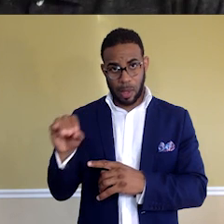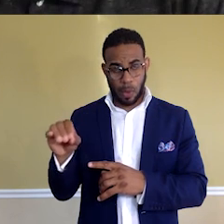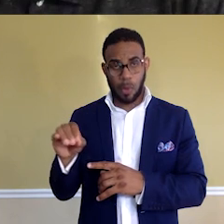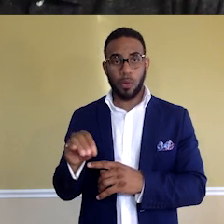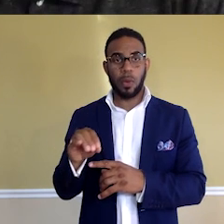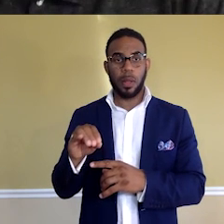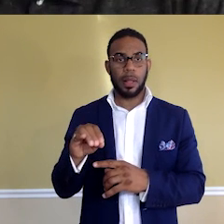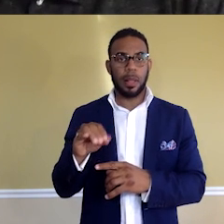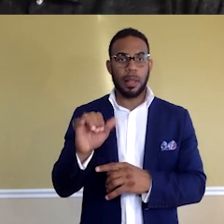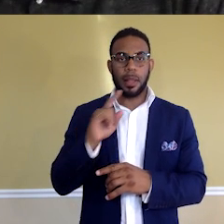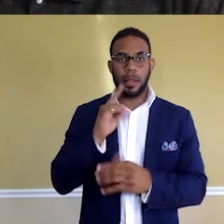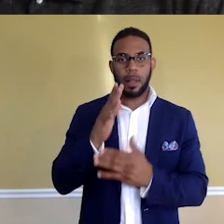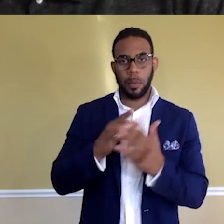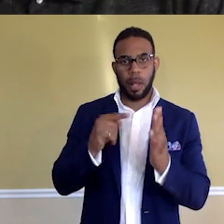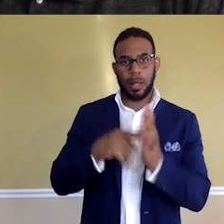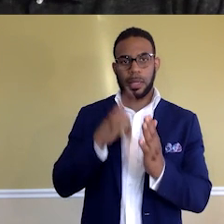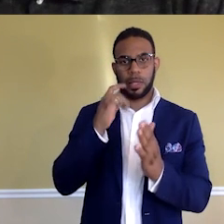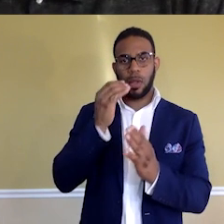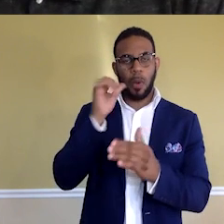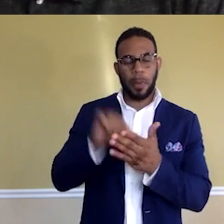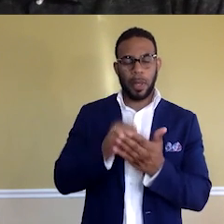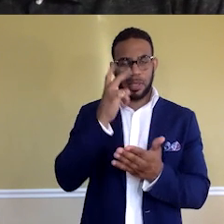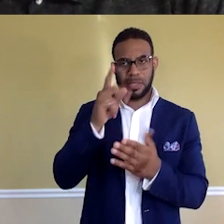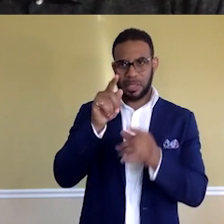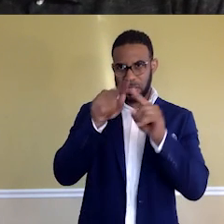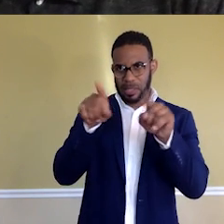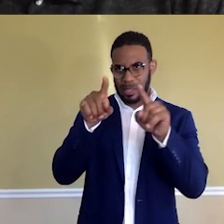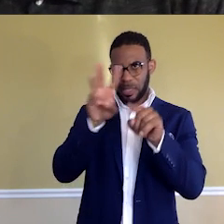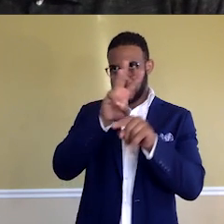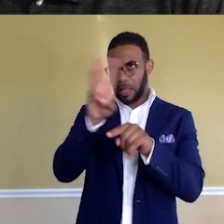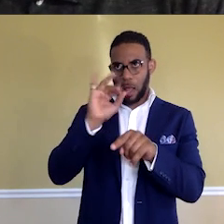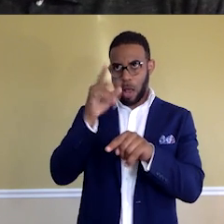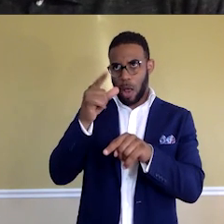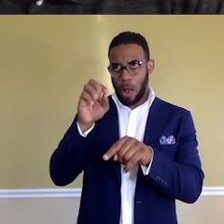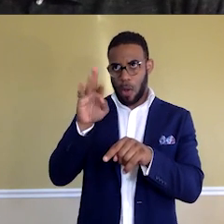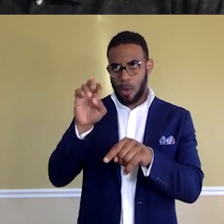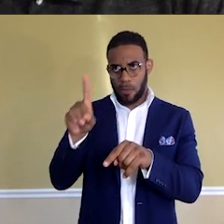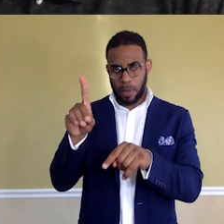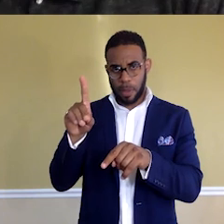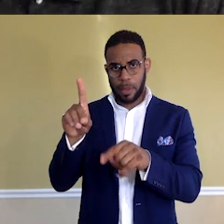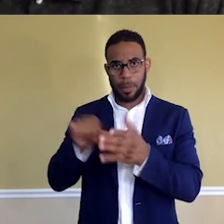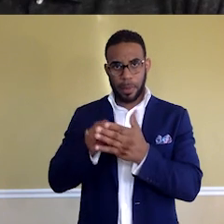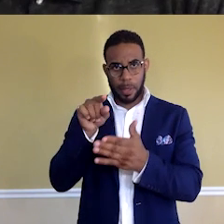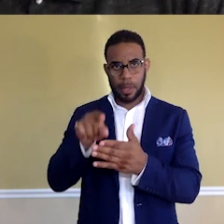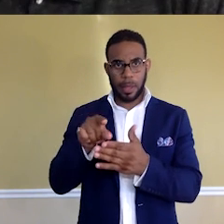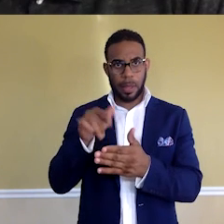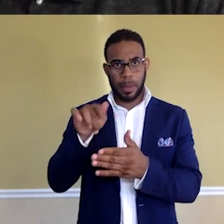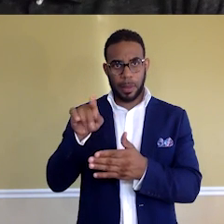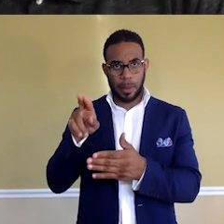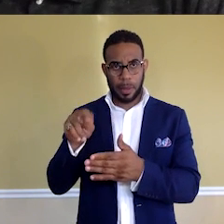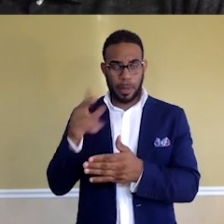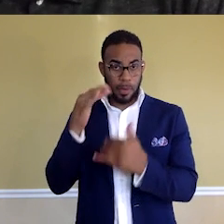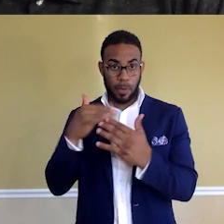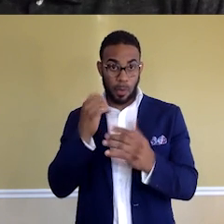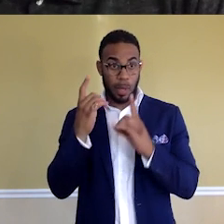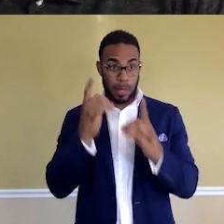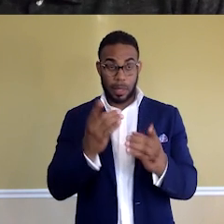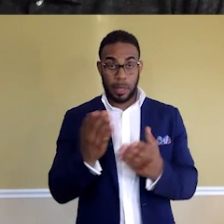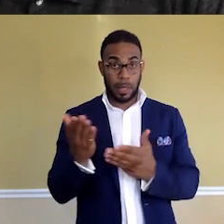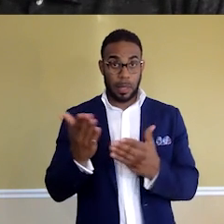So there's a part, just the homepage. You will see the link to our GoFundMe and the link to our Patreon there. And also, if you'd want to donate laptops, my handle is